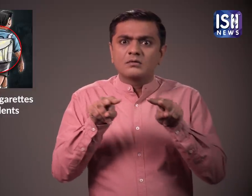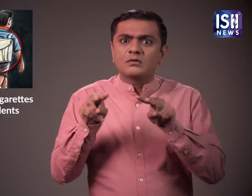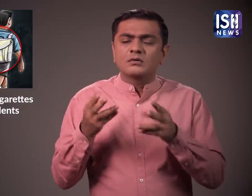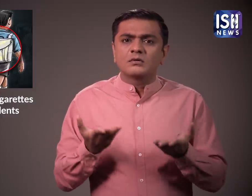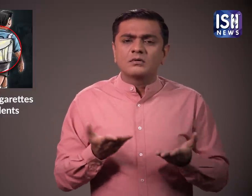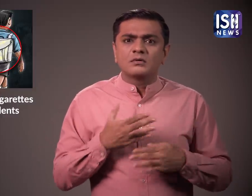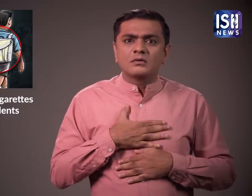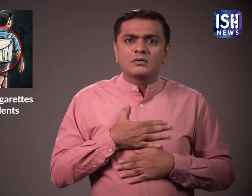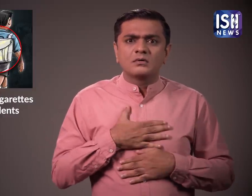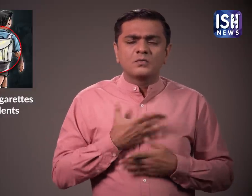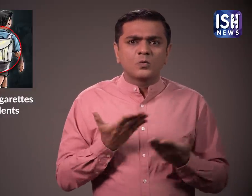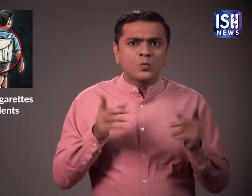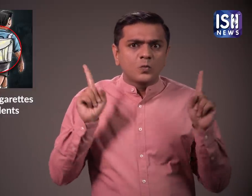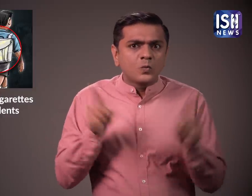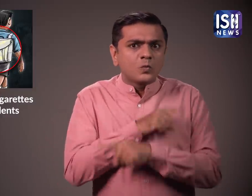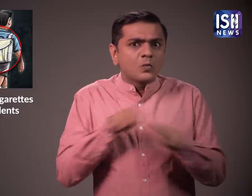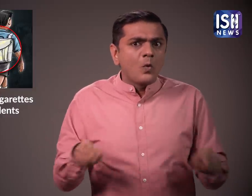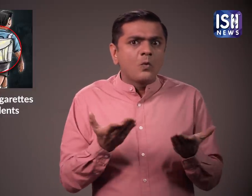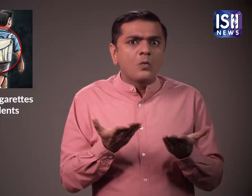Shocking. This is very inappropriate.